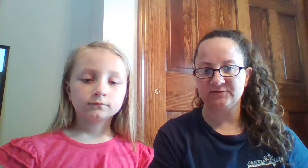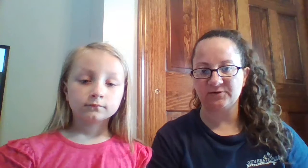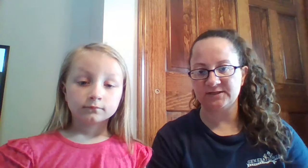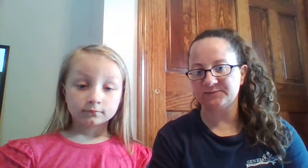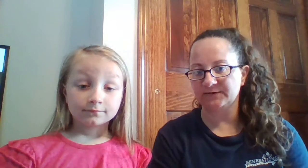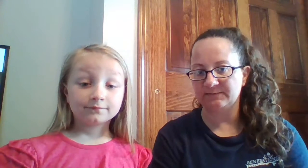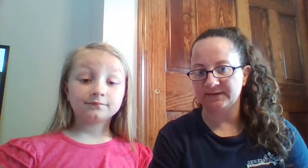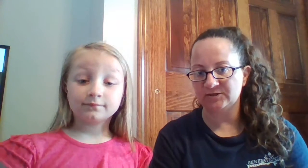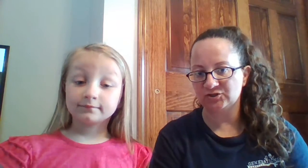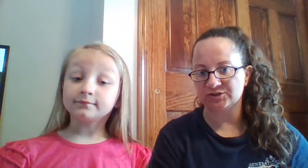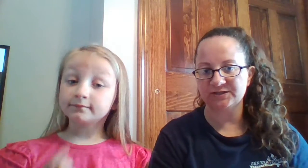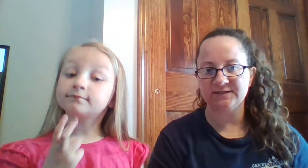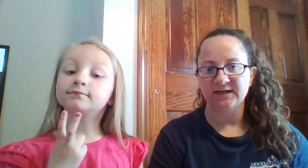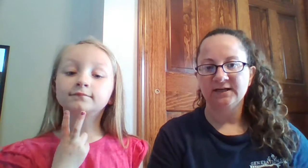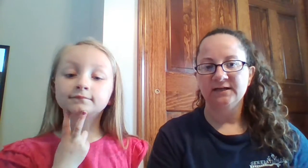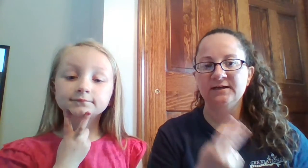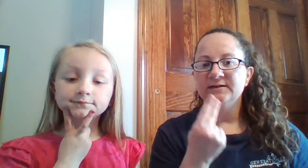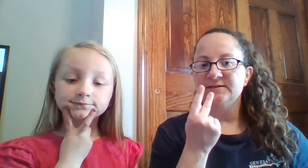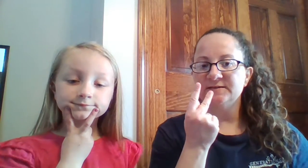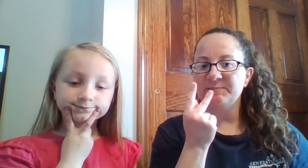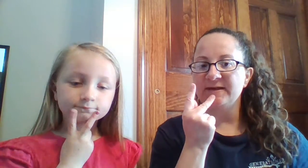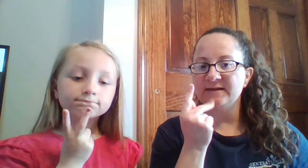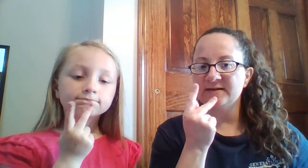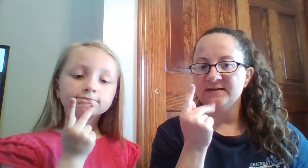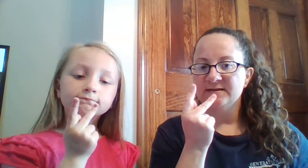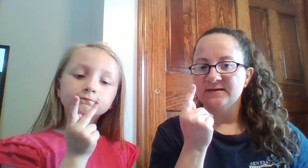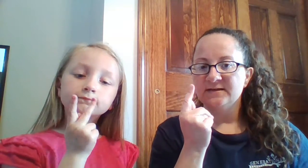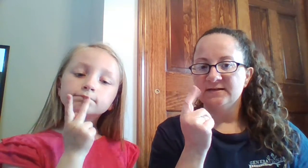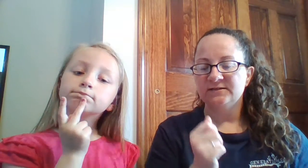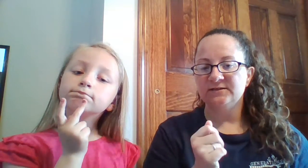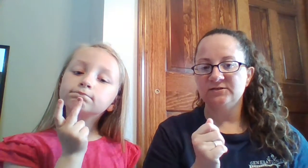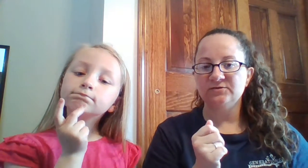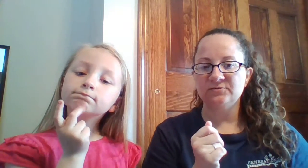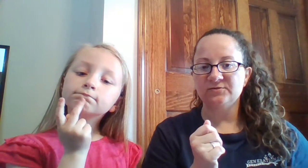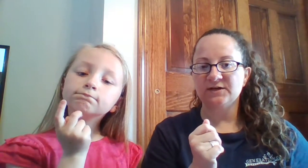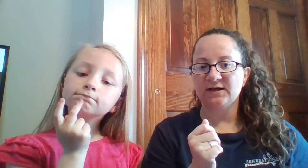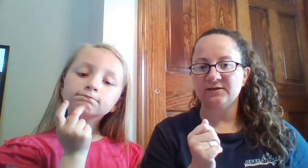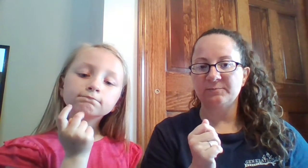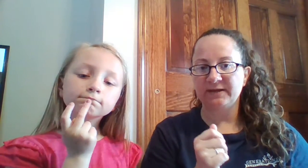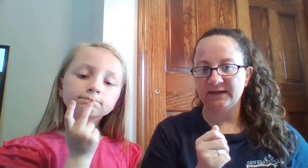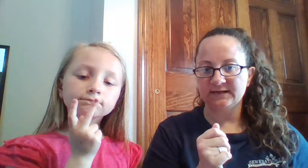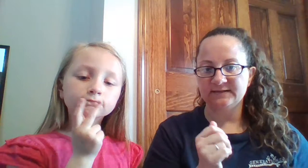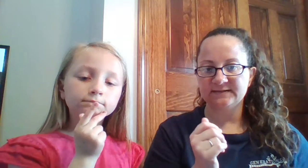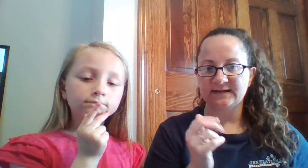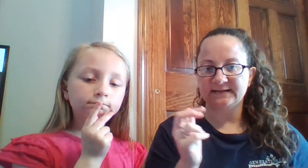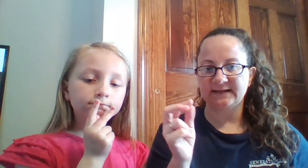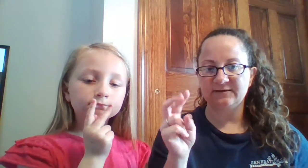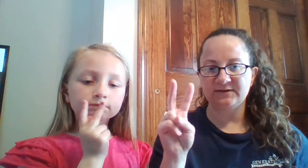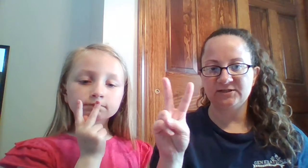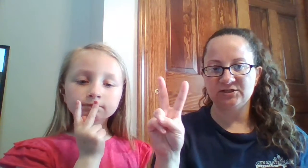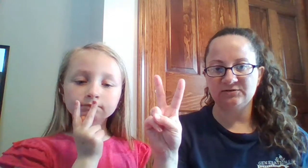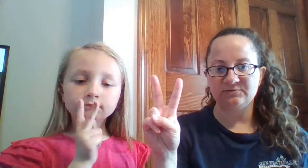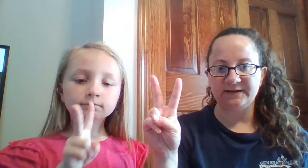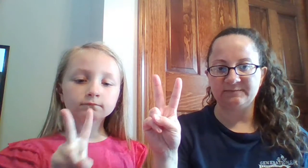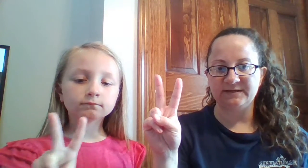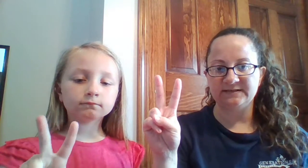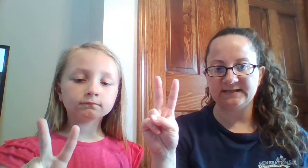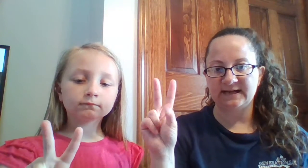Victoria is wearing a pink shirt. This is pink. To do the color pink in sign language, you make the P sign